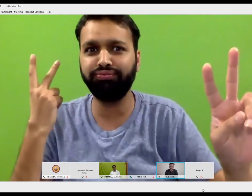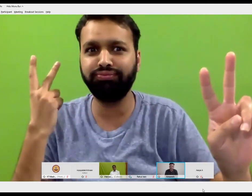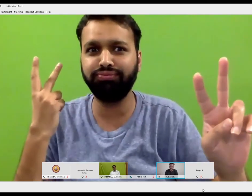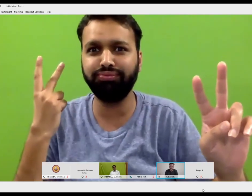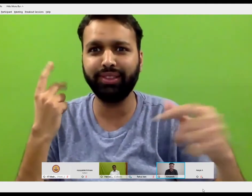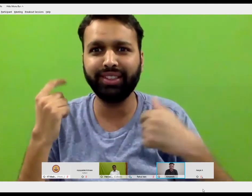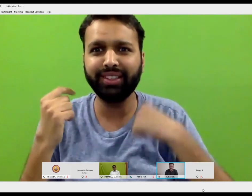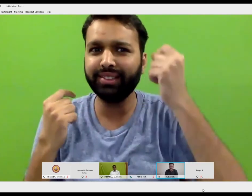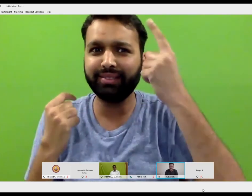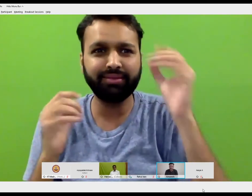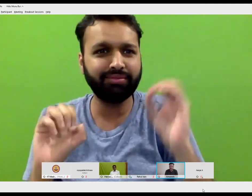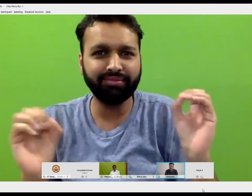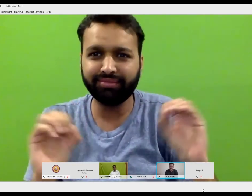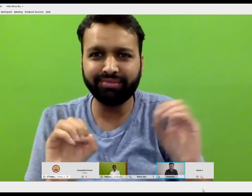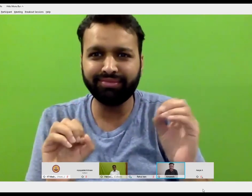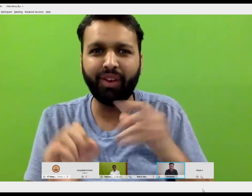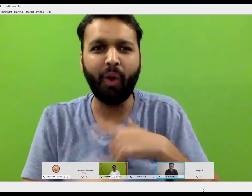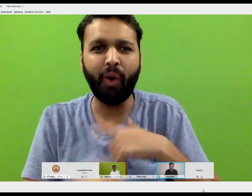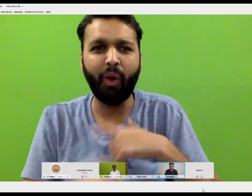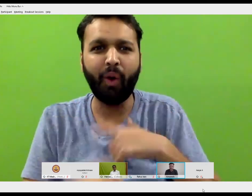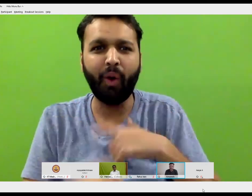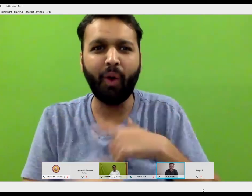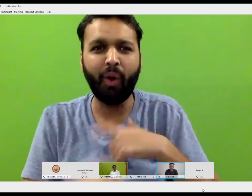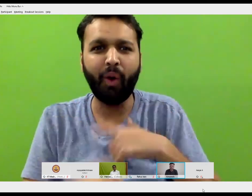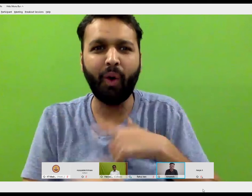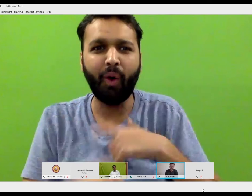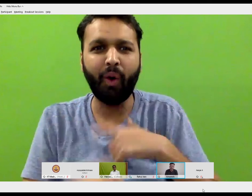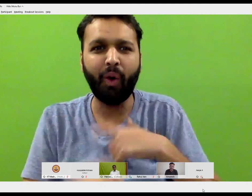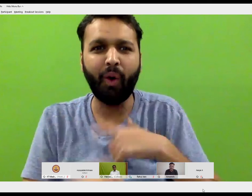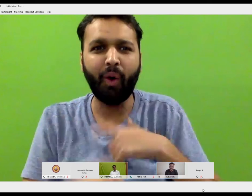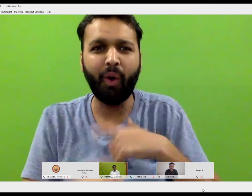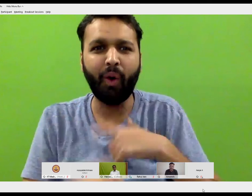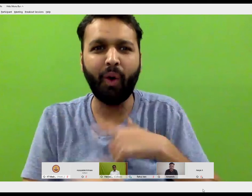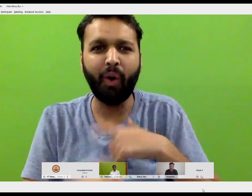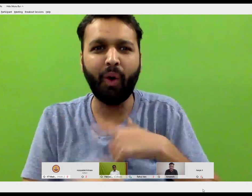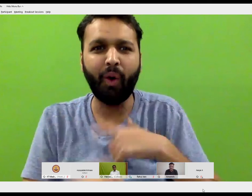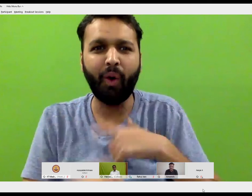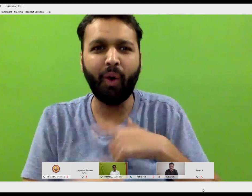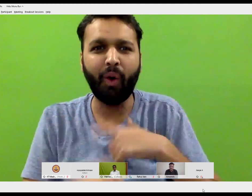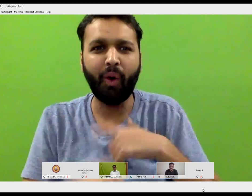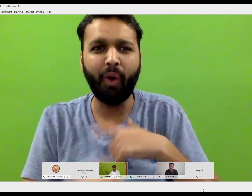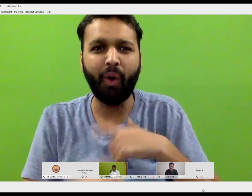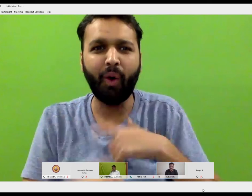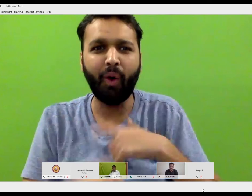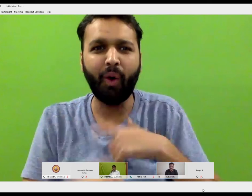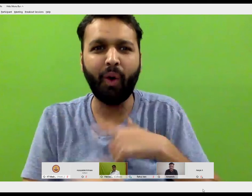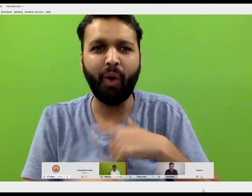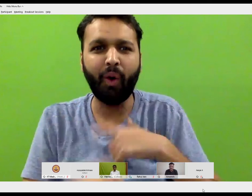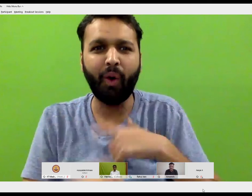So there I saw that the signs that they used were completely different to what I was used